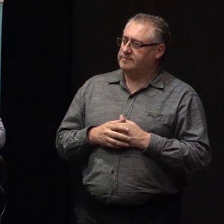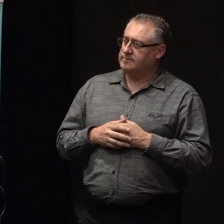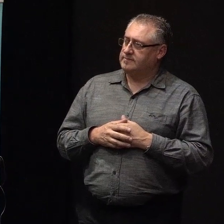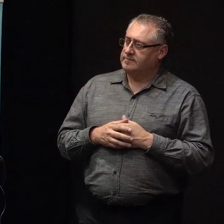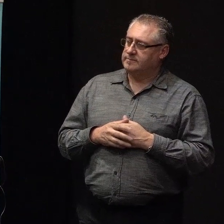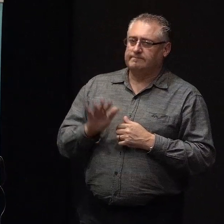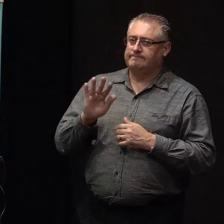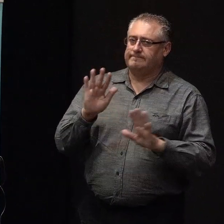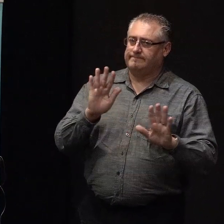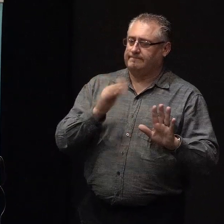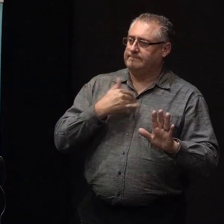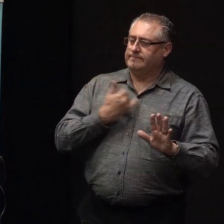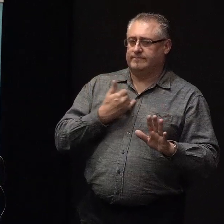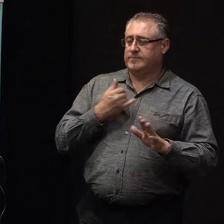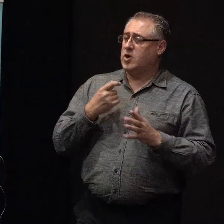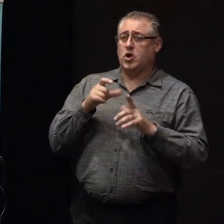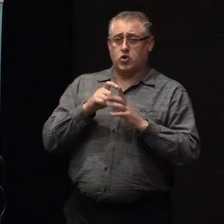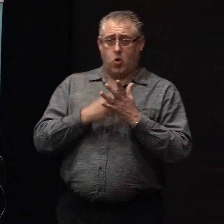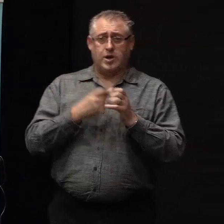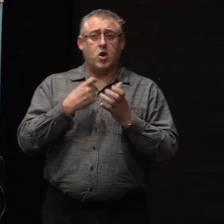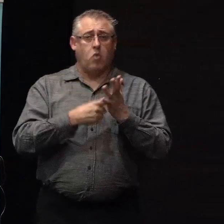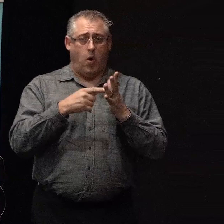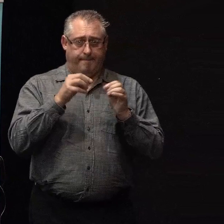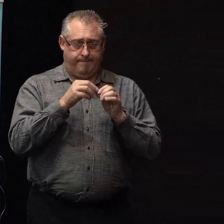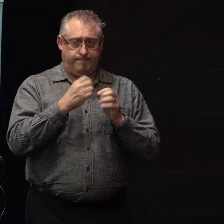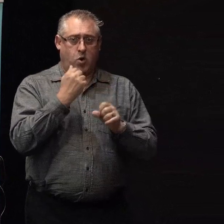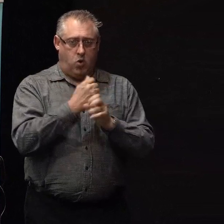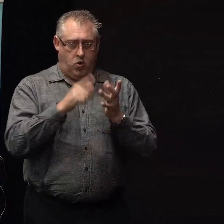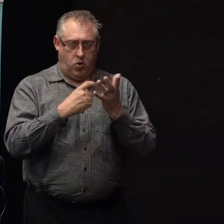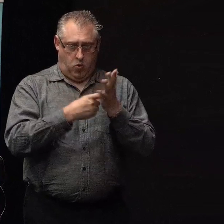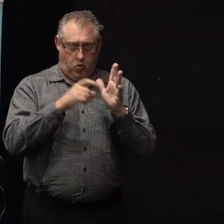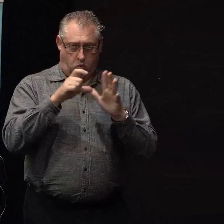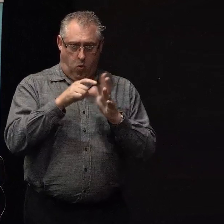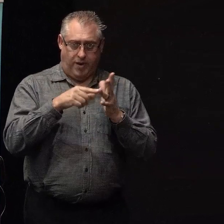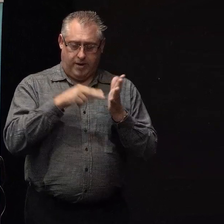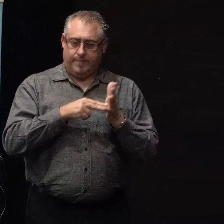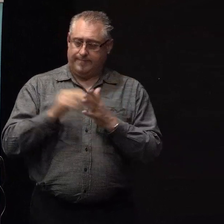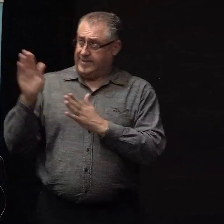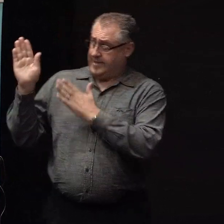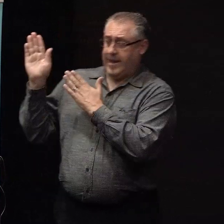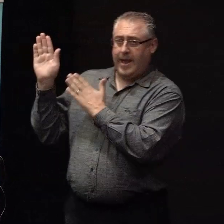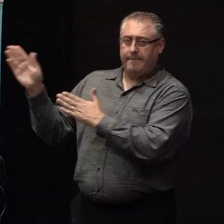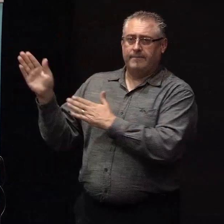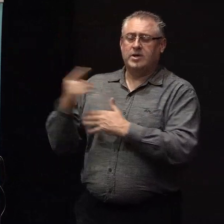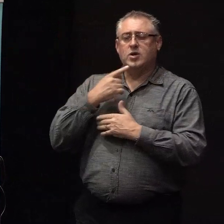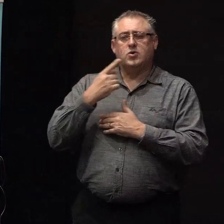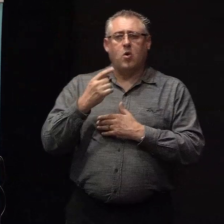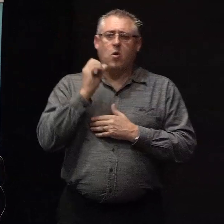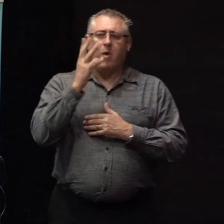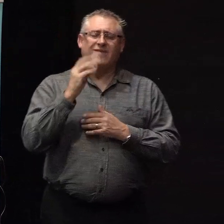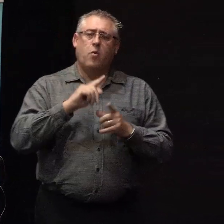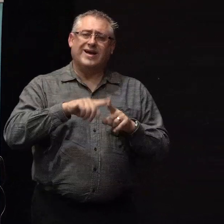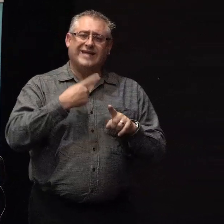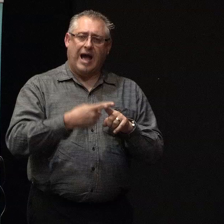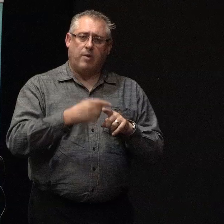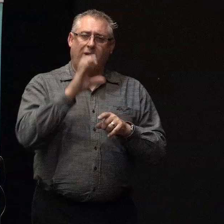Sorry, that's my fault. This is Dr Rob Gordon that we talked about earlier. Dr Rob Gordon has told a wonderful example